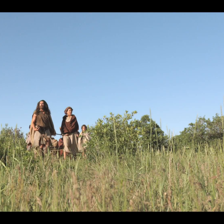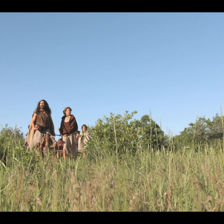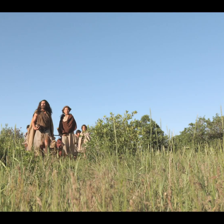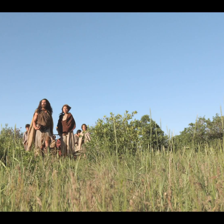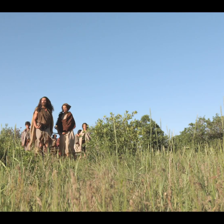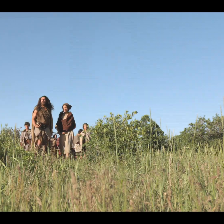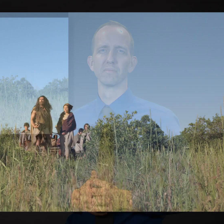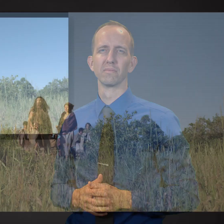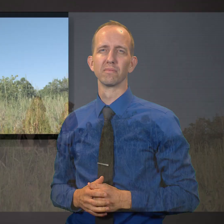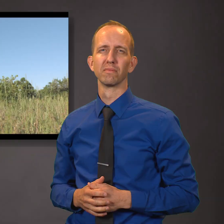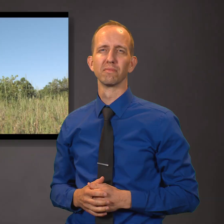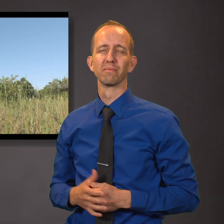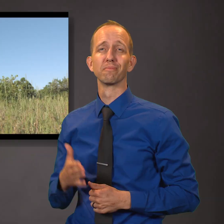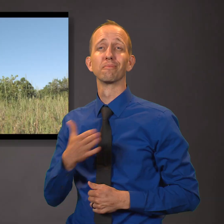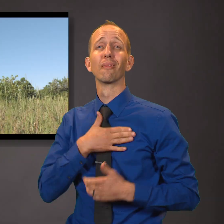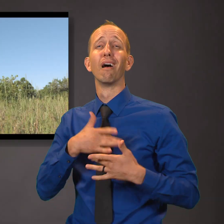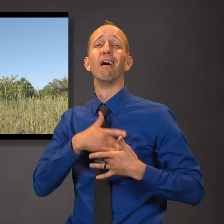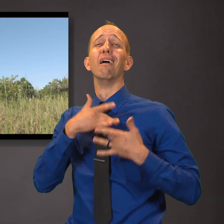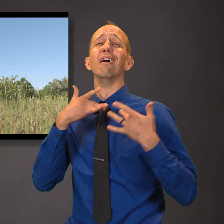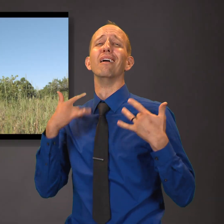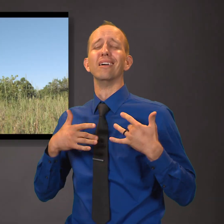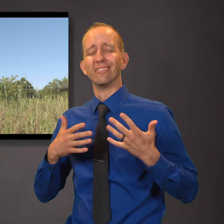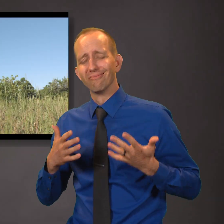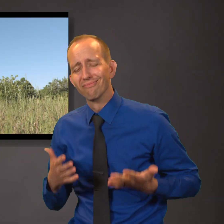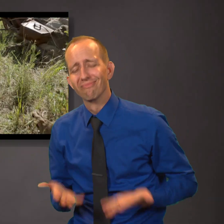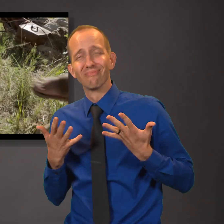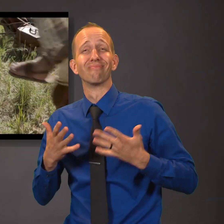Rejoice, my heart. And cry unto the Lord, and say,